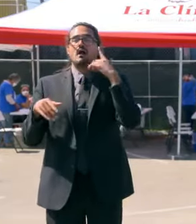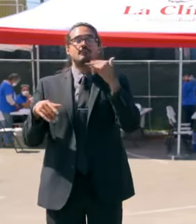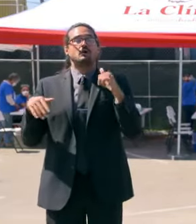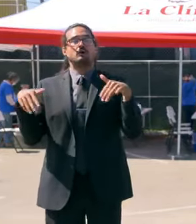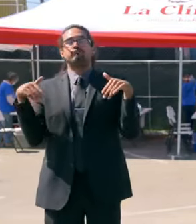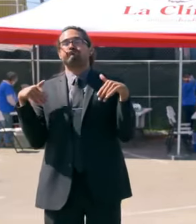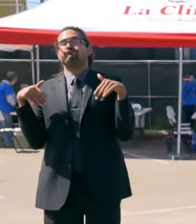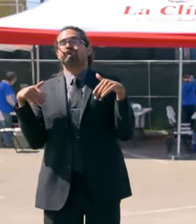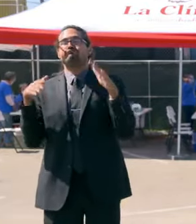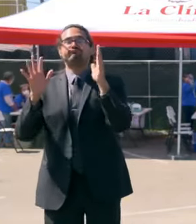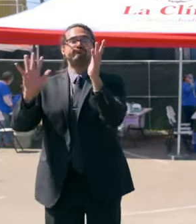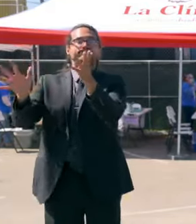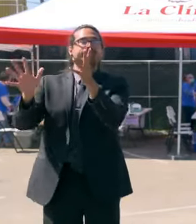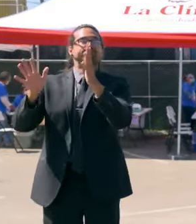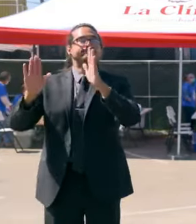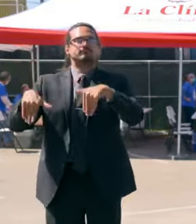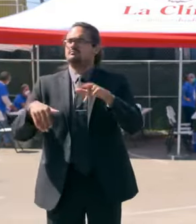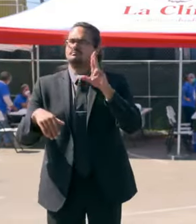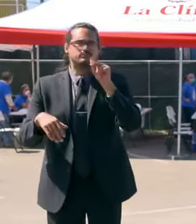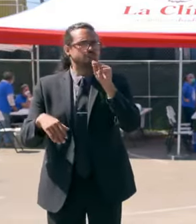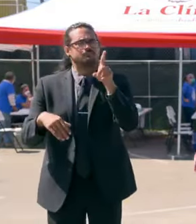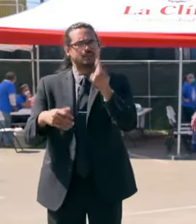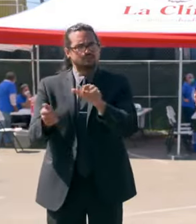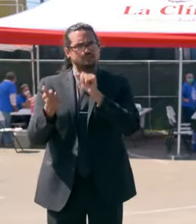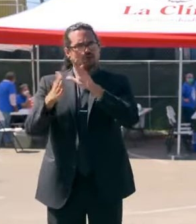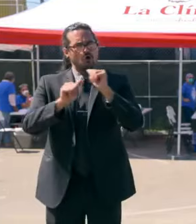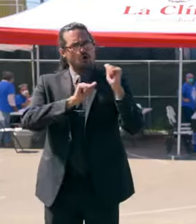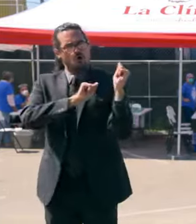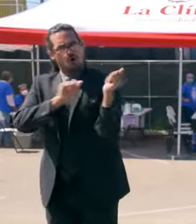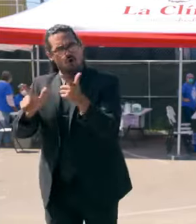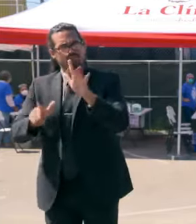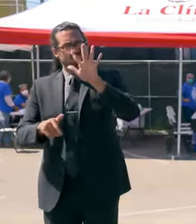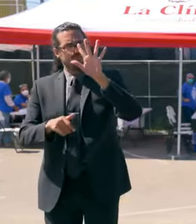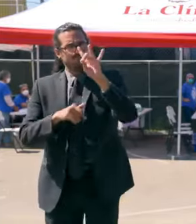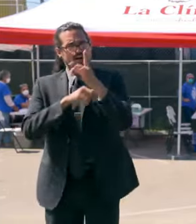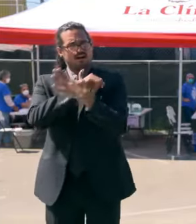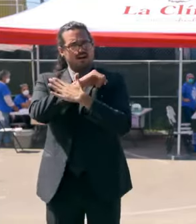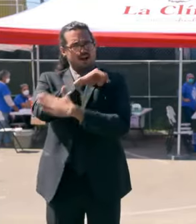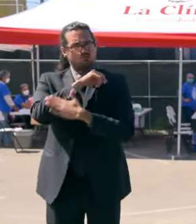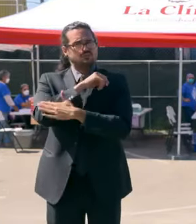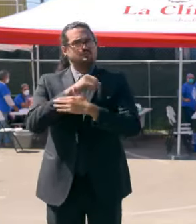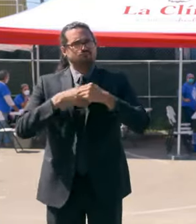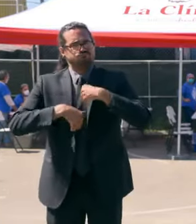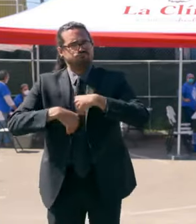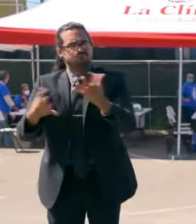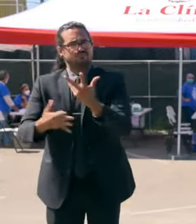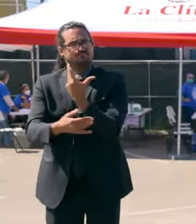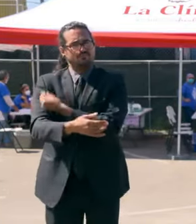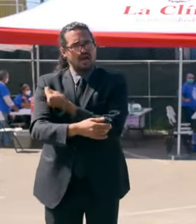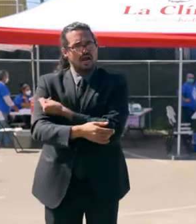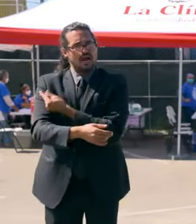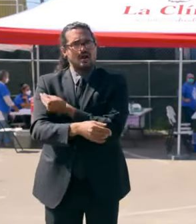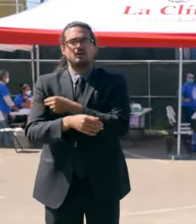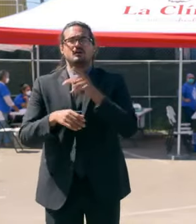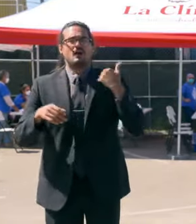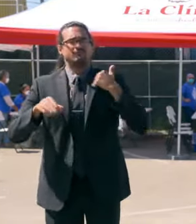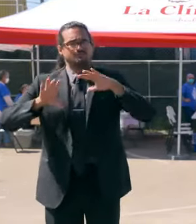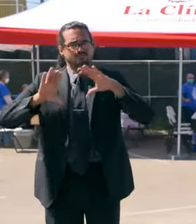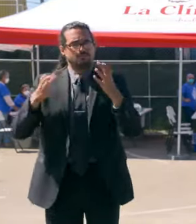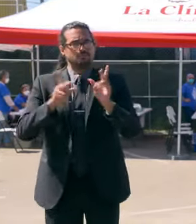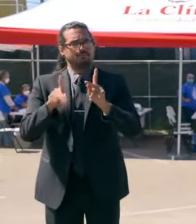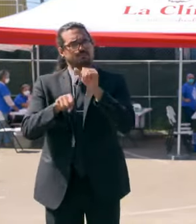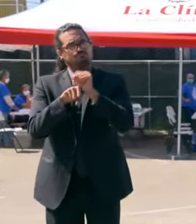for all, our vaccinate all 58 counties. We actually have a team of people working day in and day out and battling against that